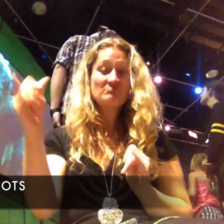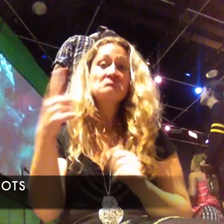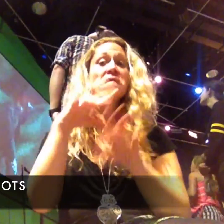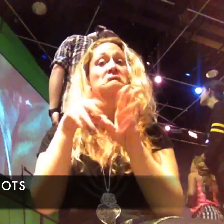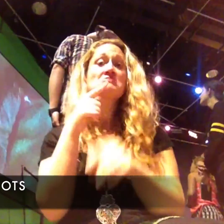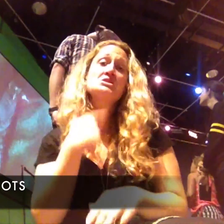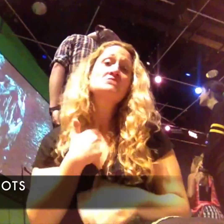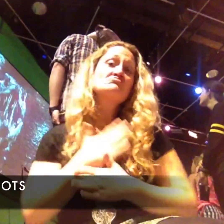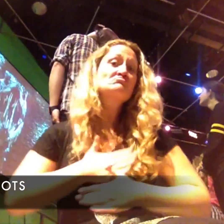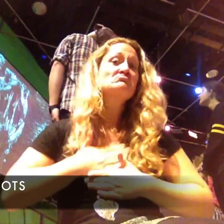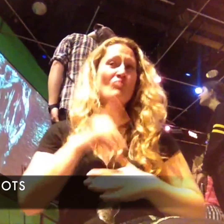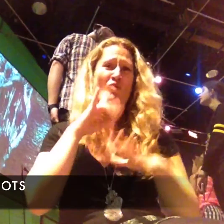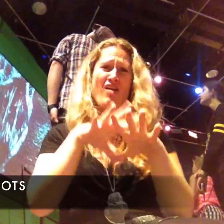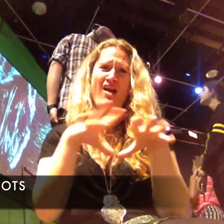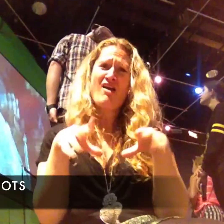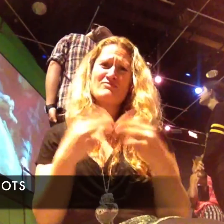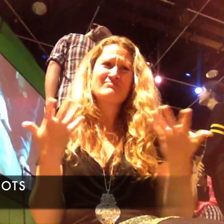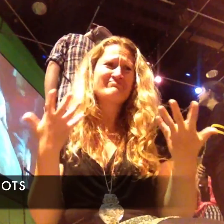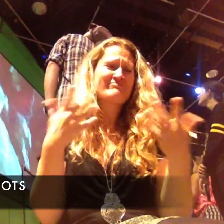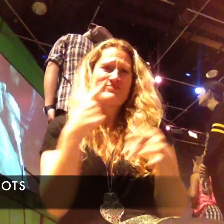young actor to have something you can't do with very cool content.